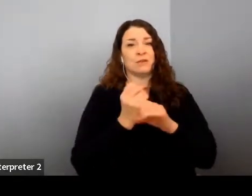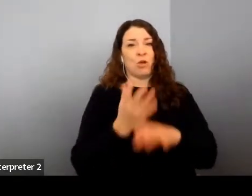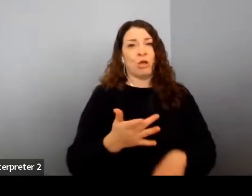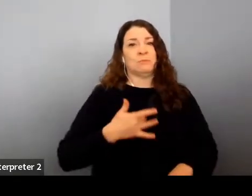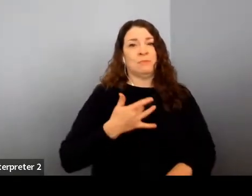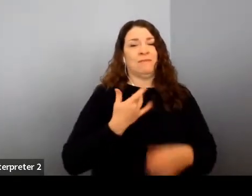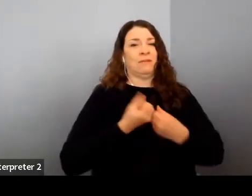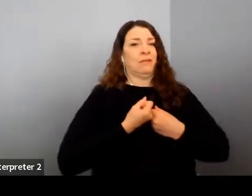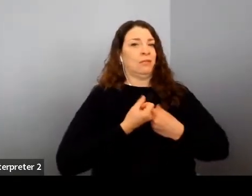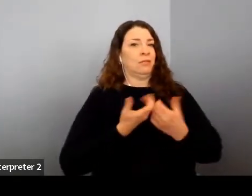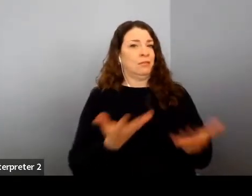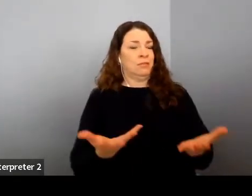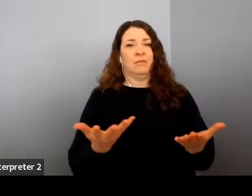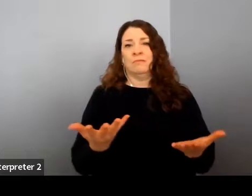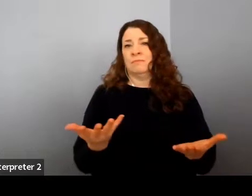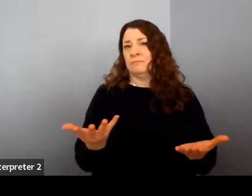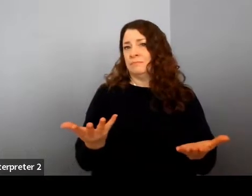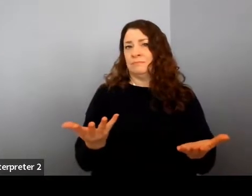adrenaline,